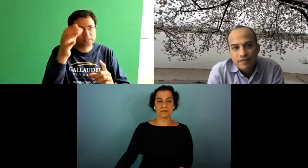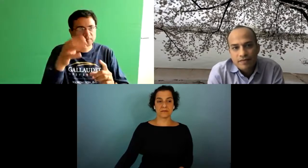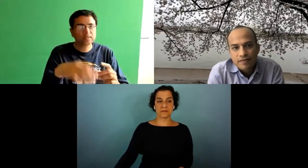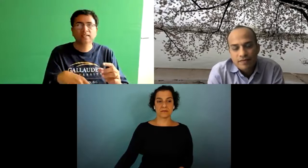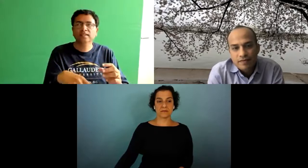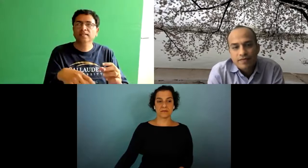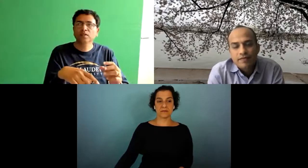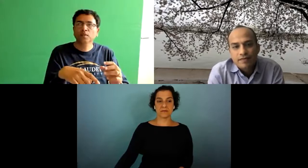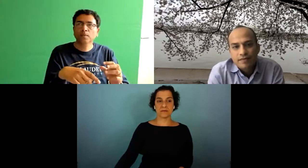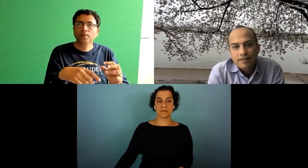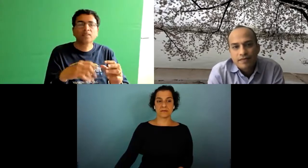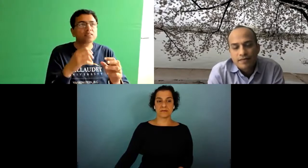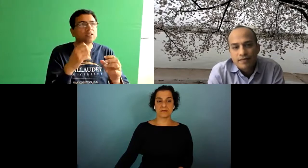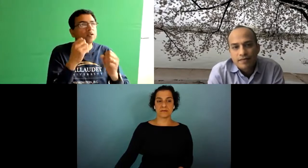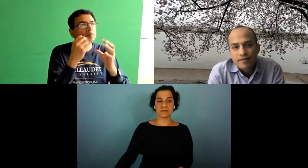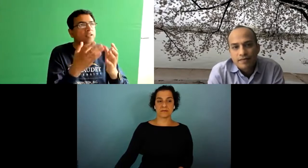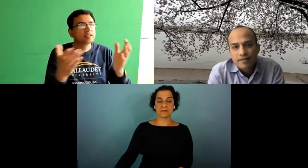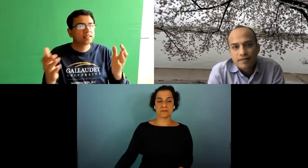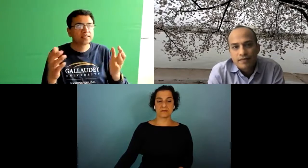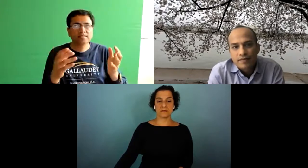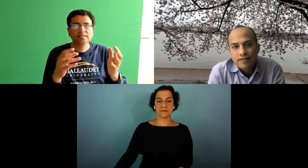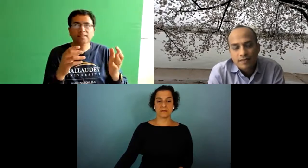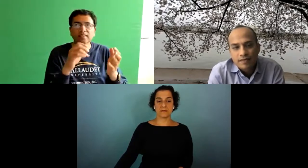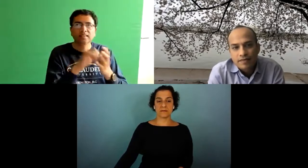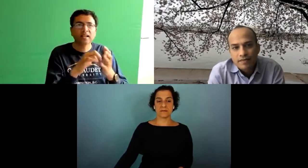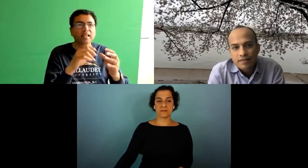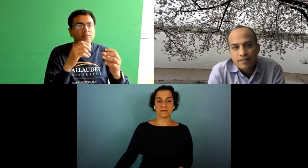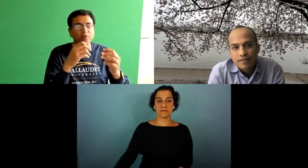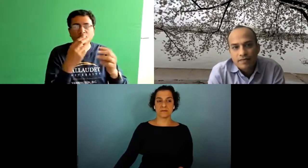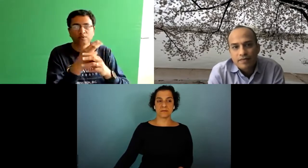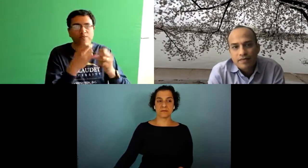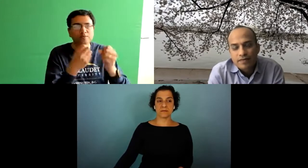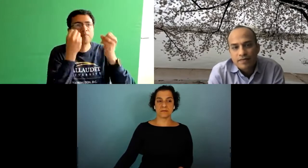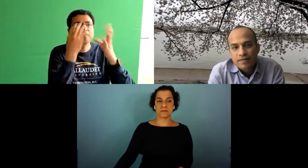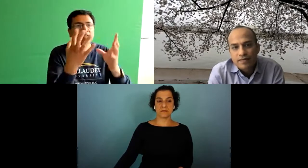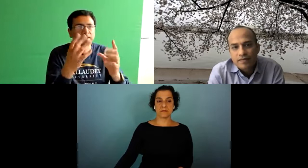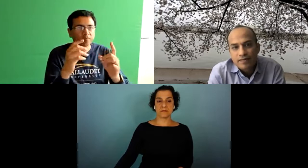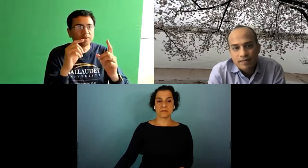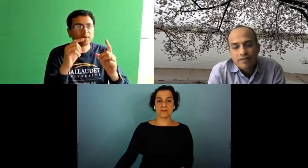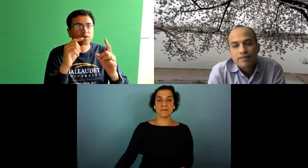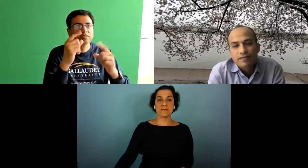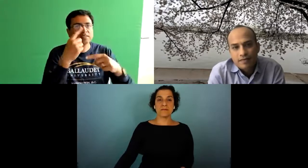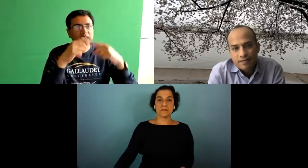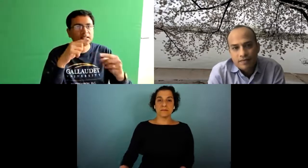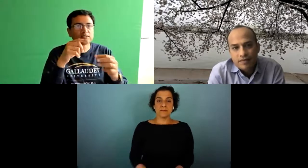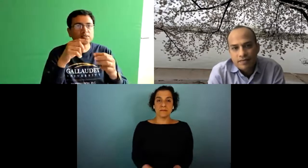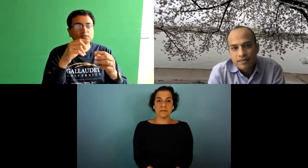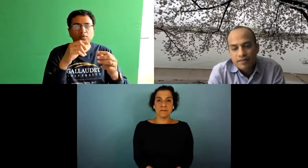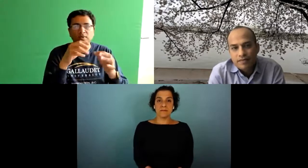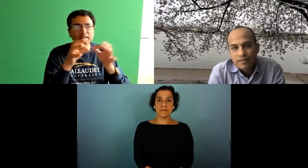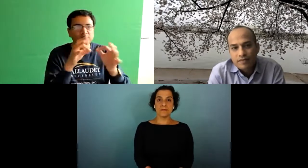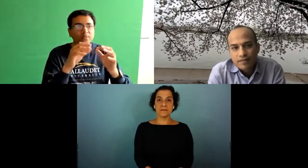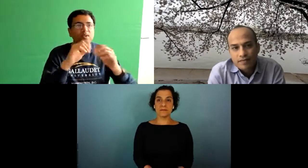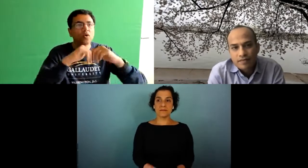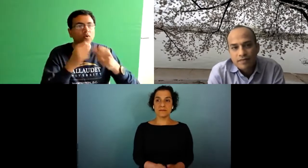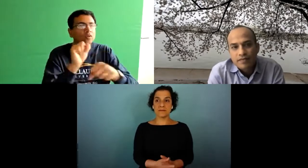certain standardized signs yet to refer to these concepts that have become established in english and there